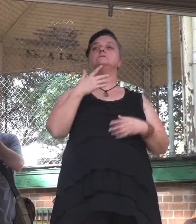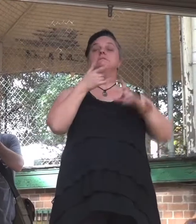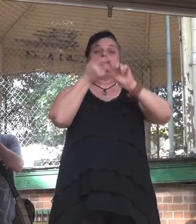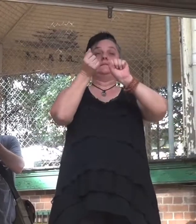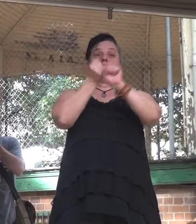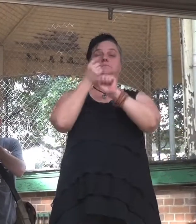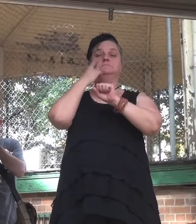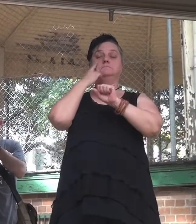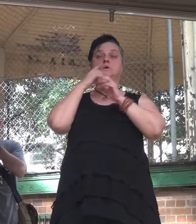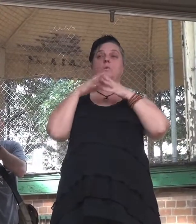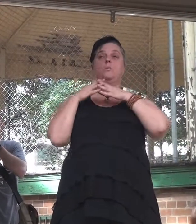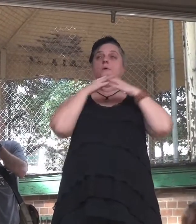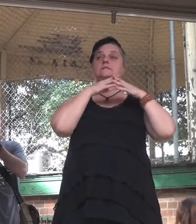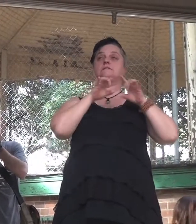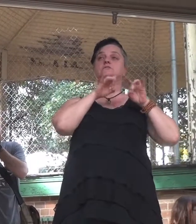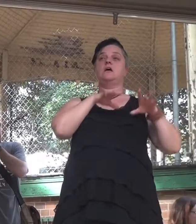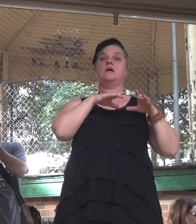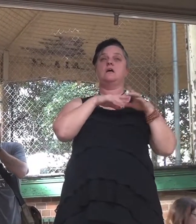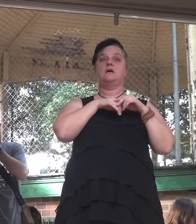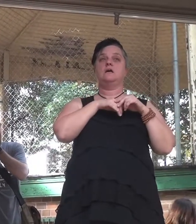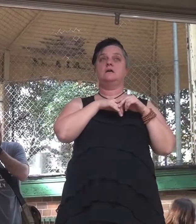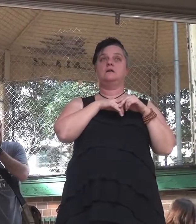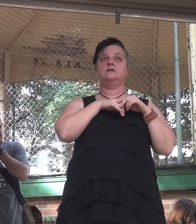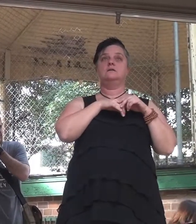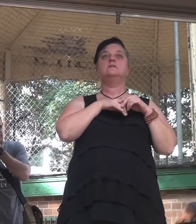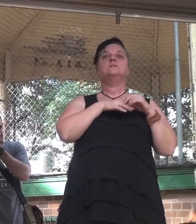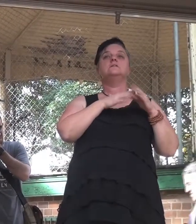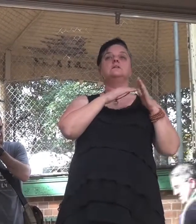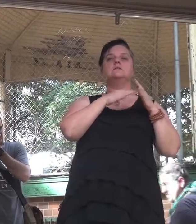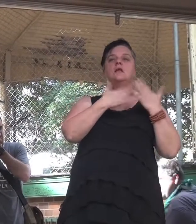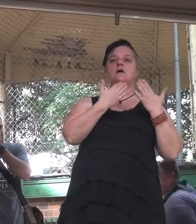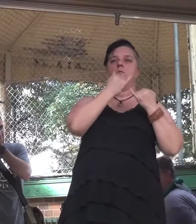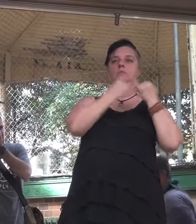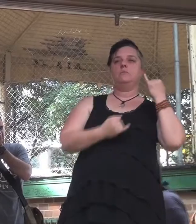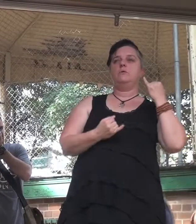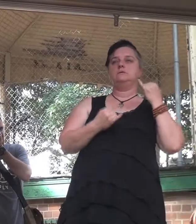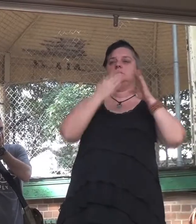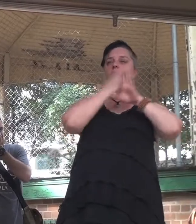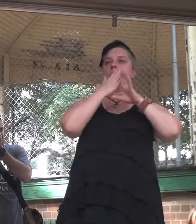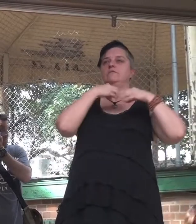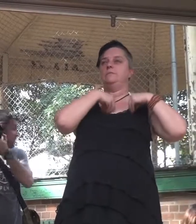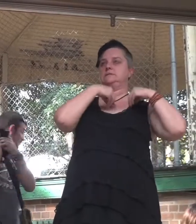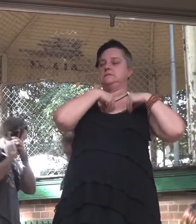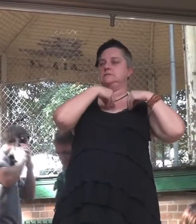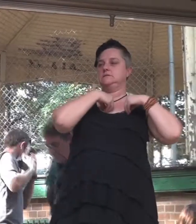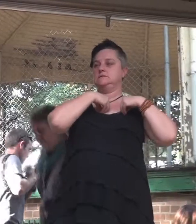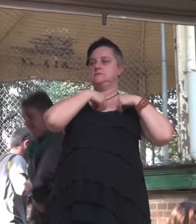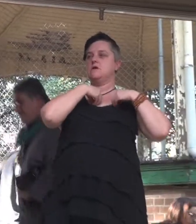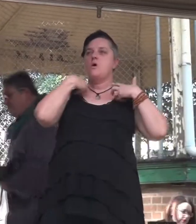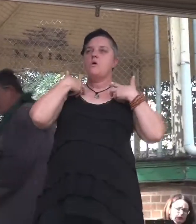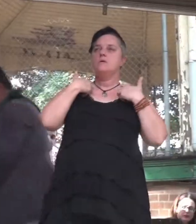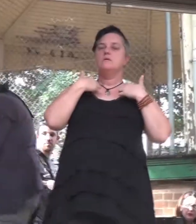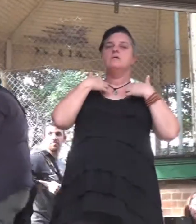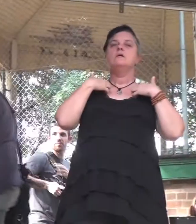Australia is now having arguably the greatest examples of privatisation in this country. Hospitals fully are being privatised